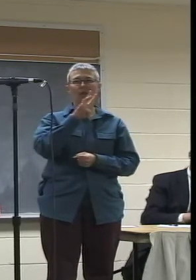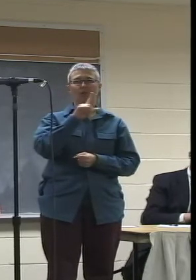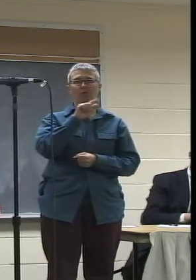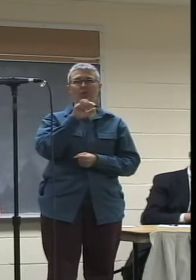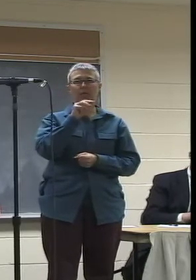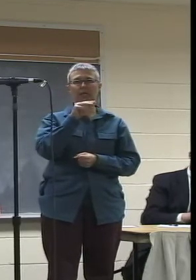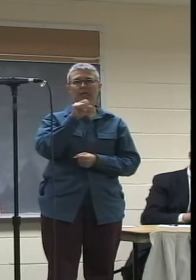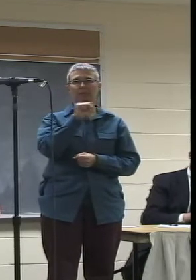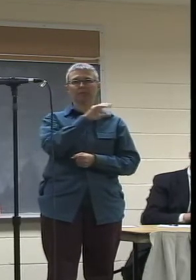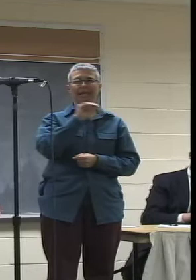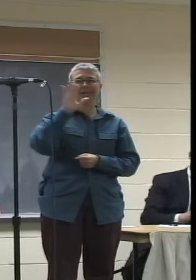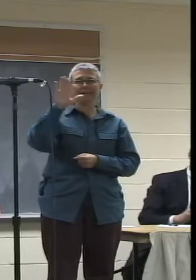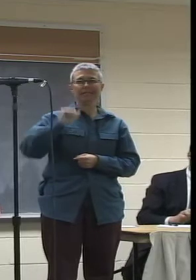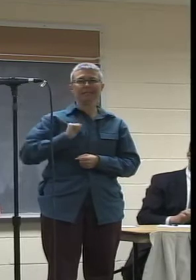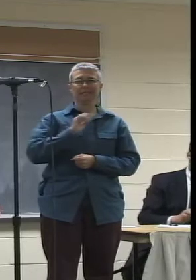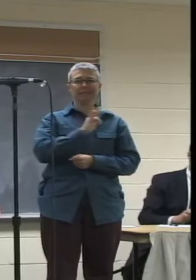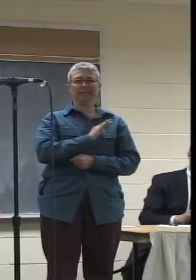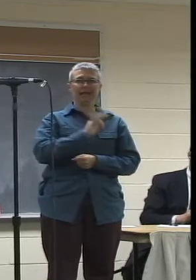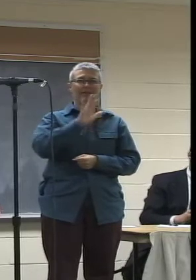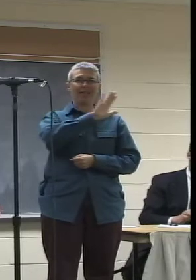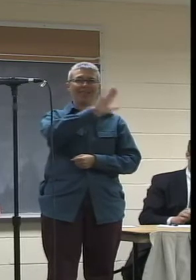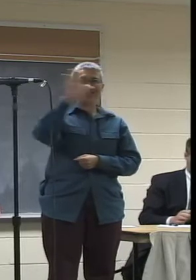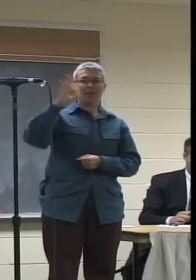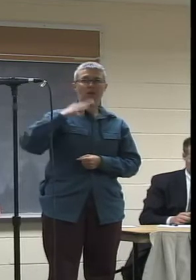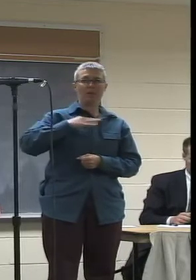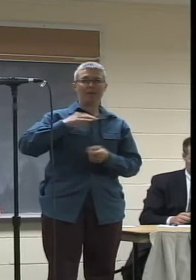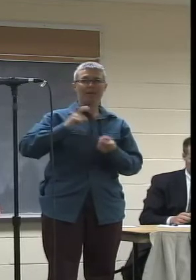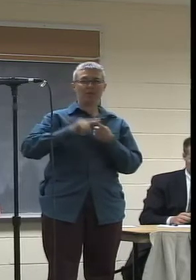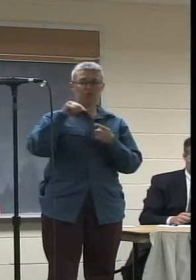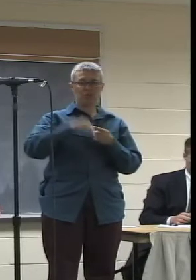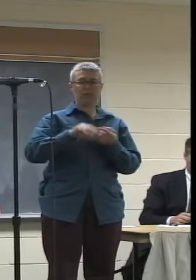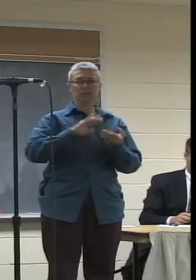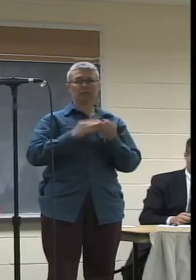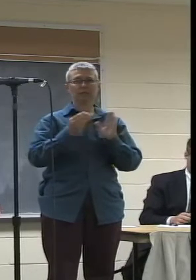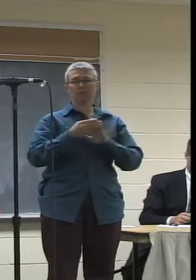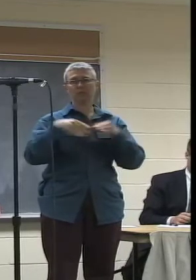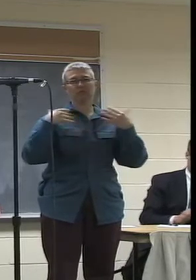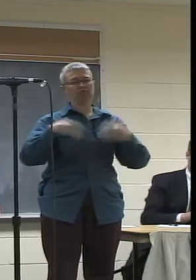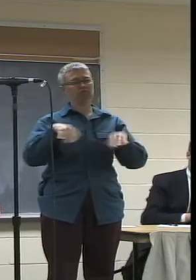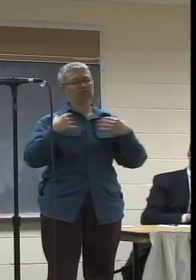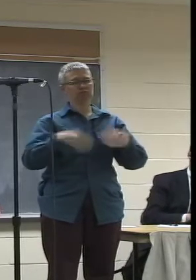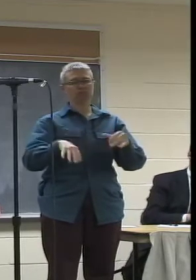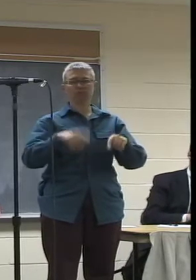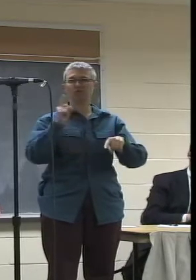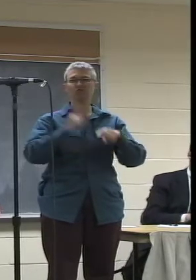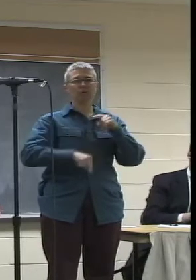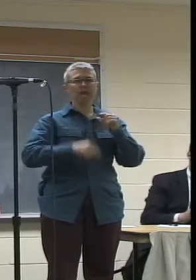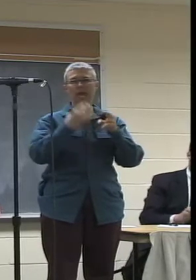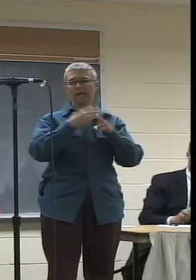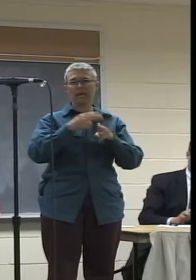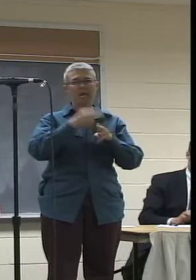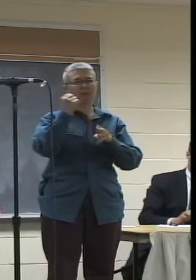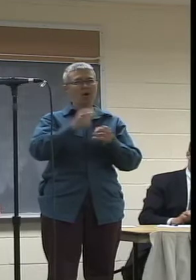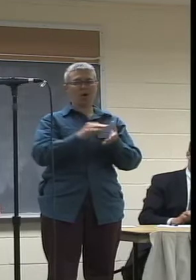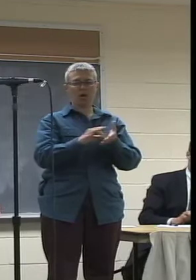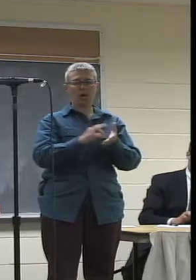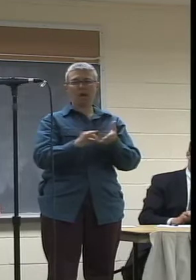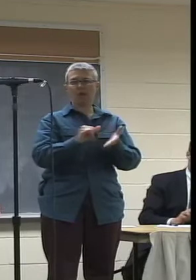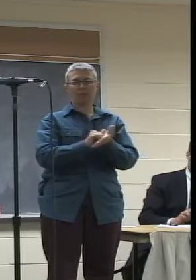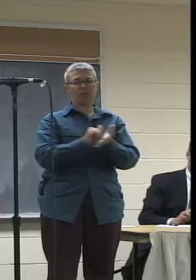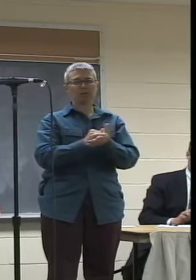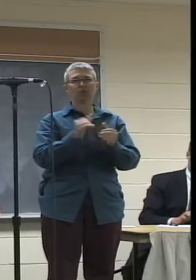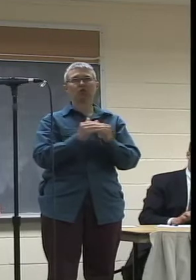The benefits that they provide for this community are immeasurable, but I'll start off with the Arts Council